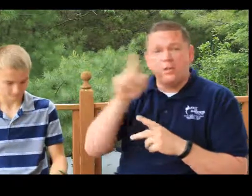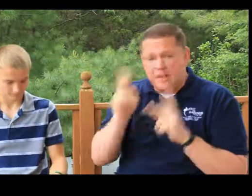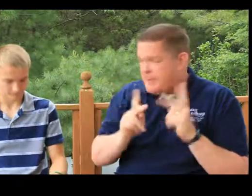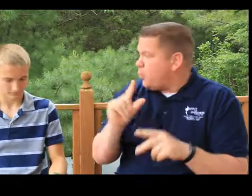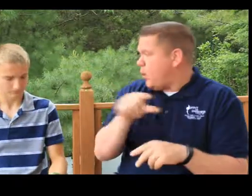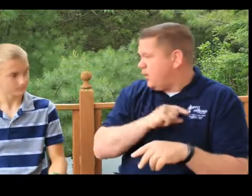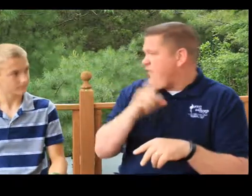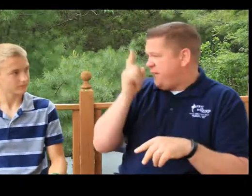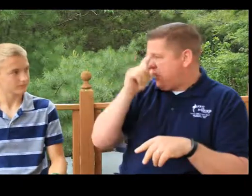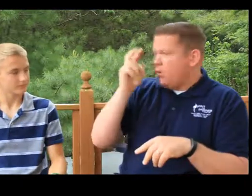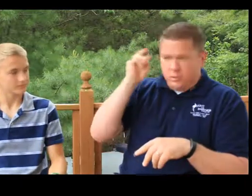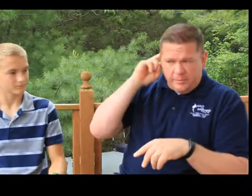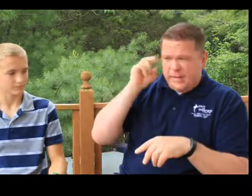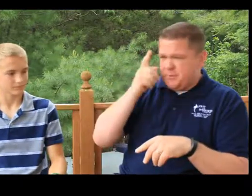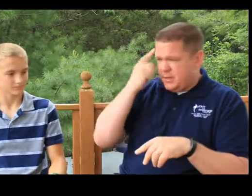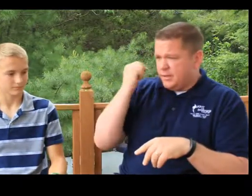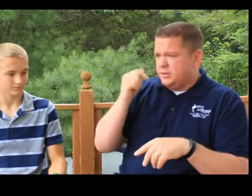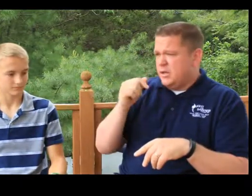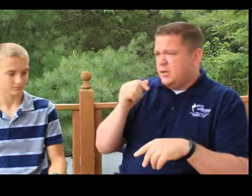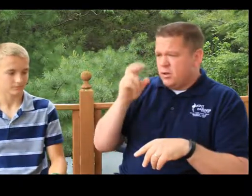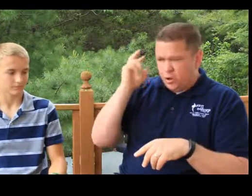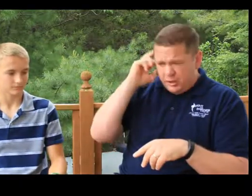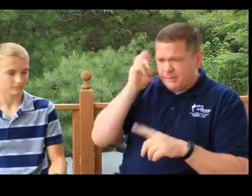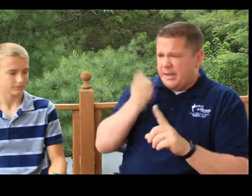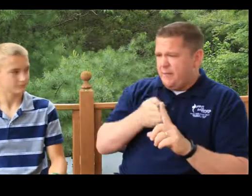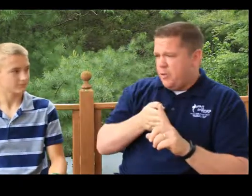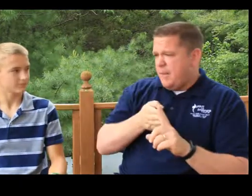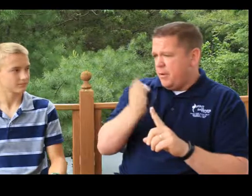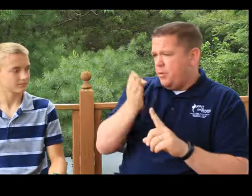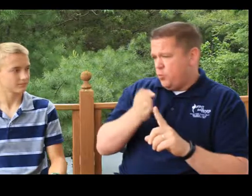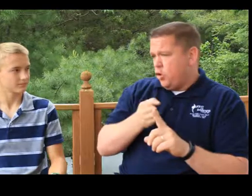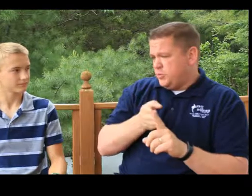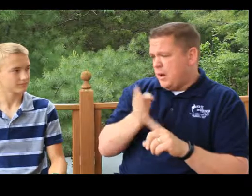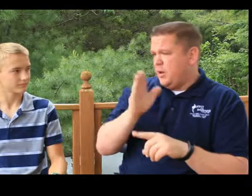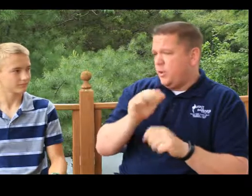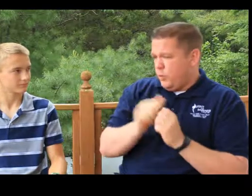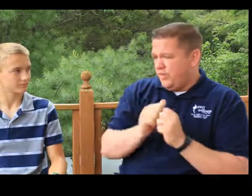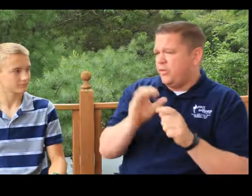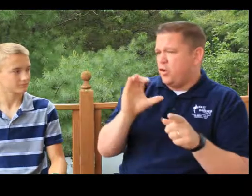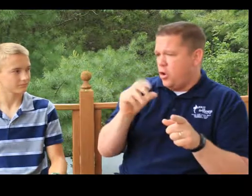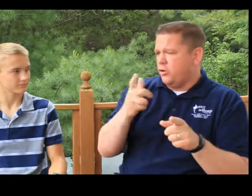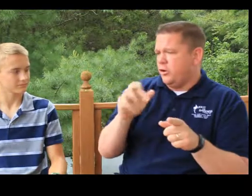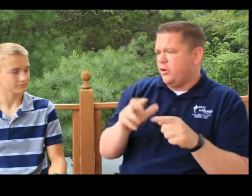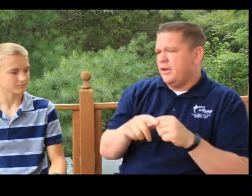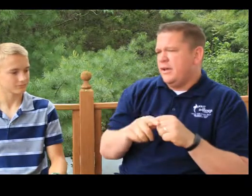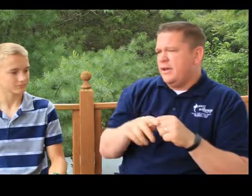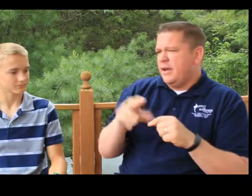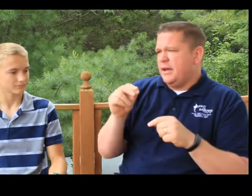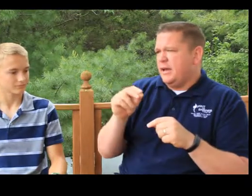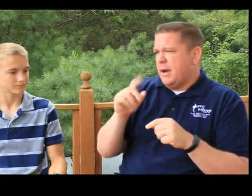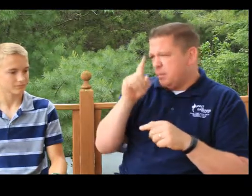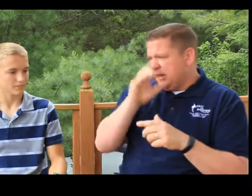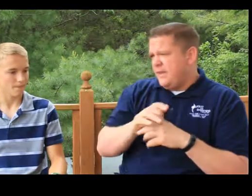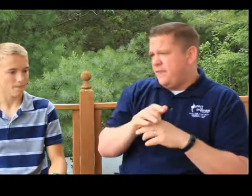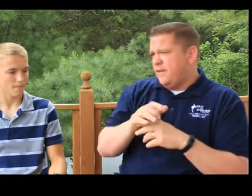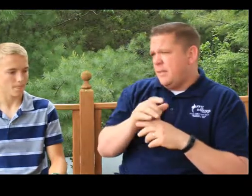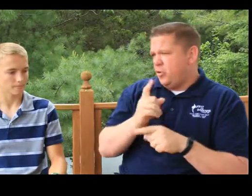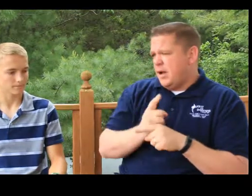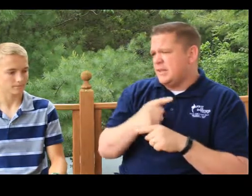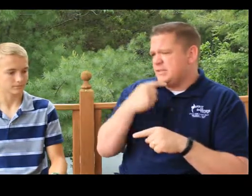deaf people qualify for cochlear implants. It's because the cochlear implant works primarily with the cochlear. And I believe I'm correct in